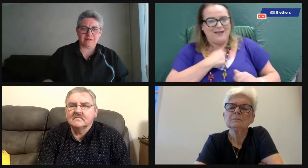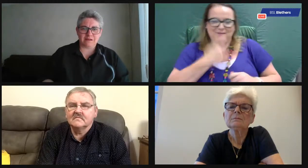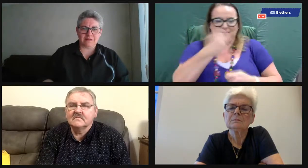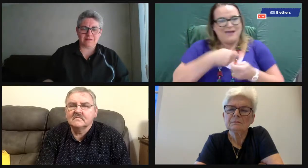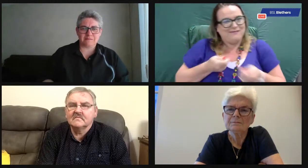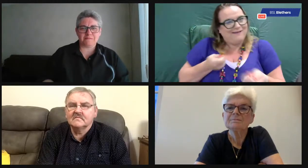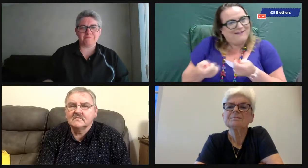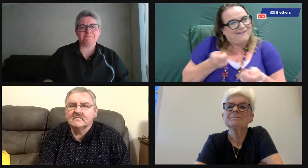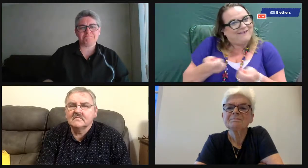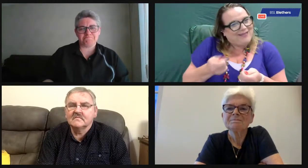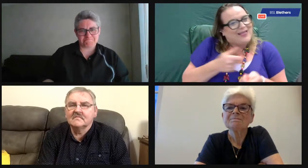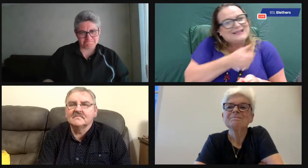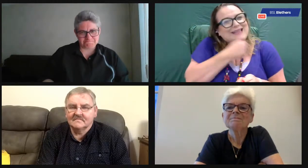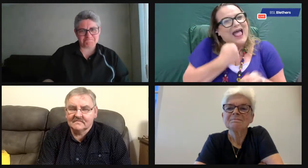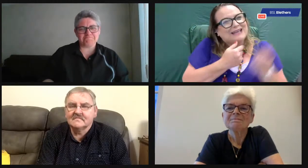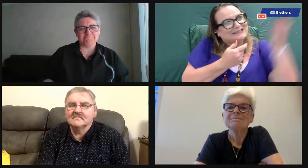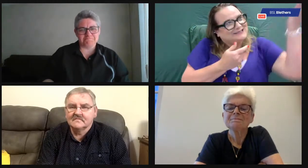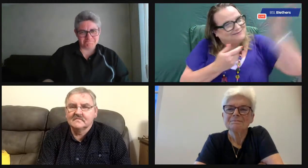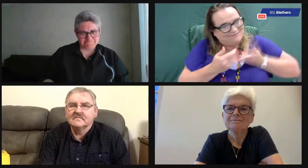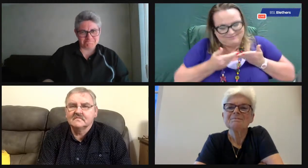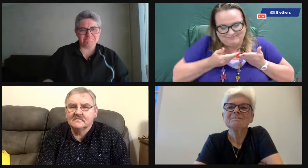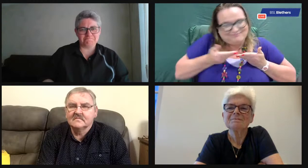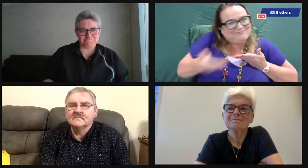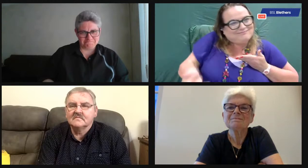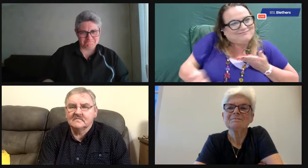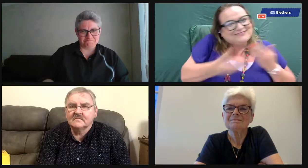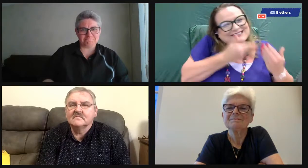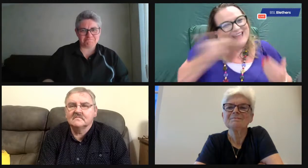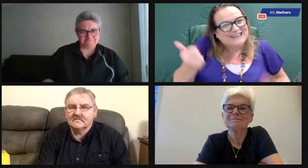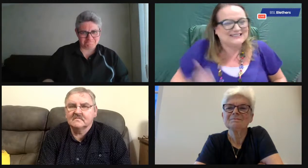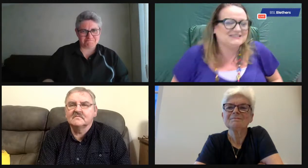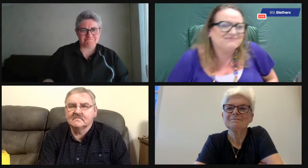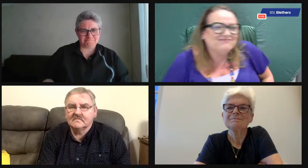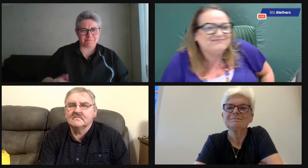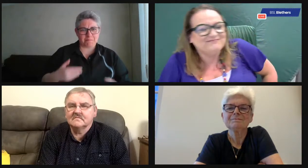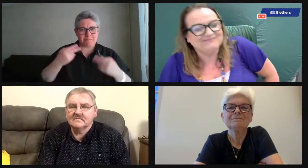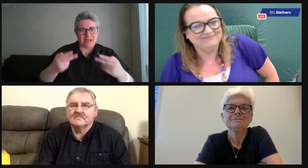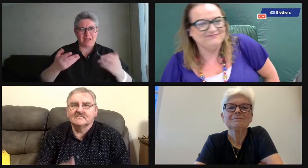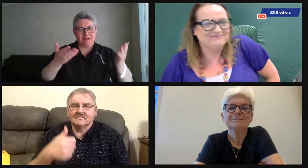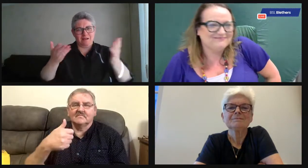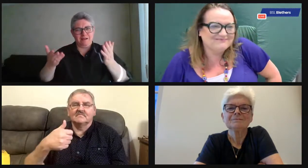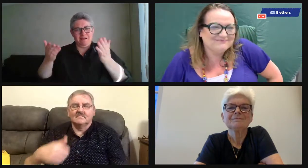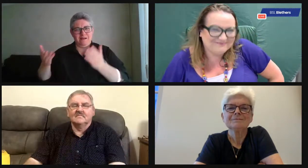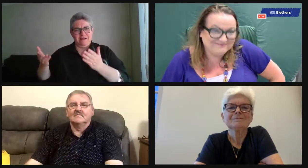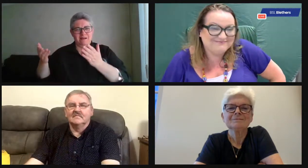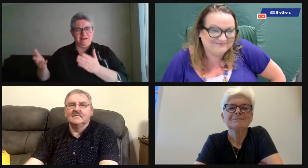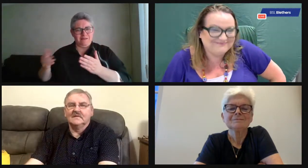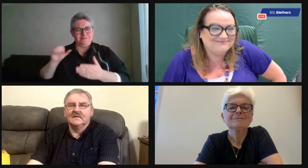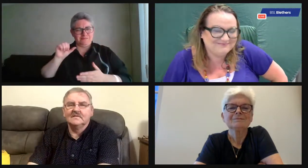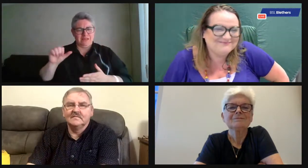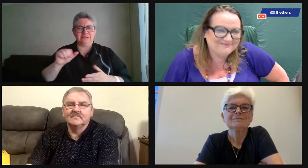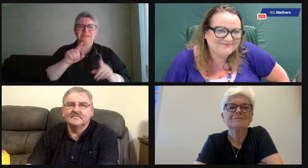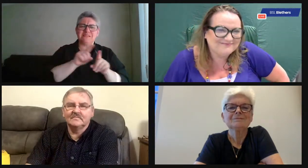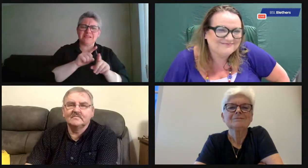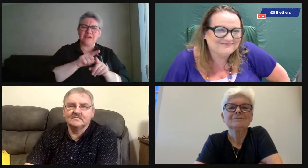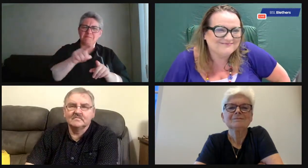But then as I got older, you know, I wanted to do these things myself. So I copied what they were doing and learned myself.